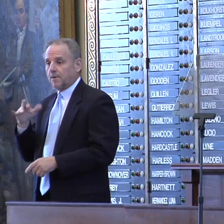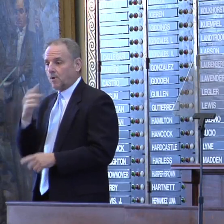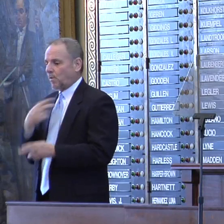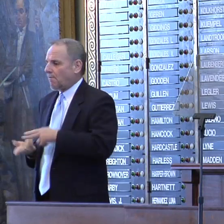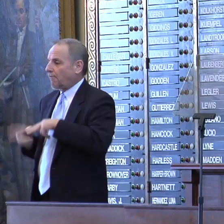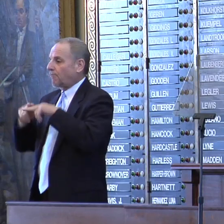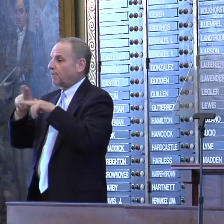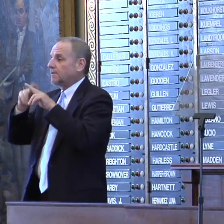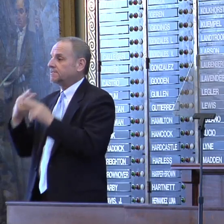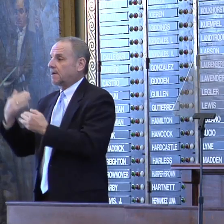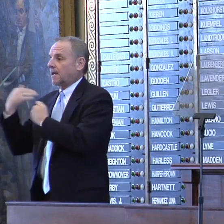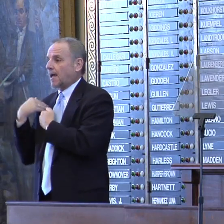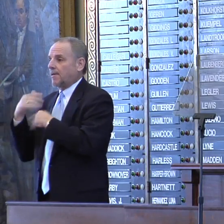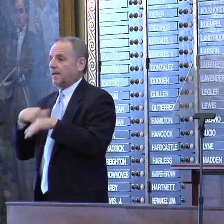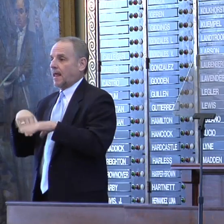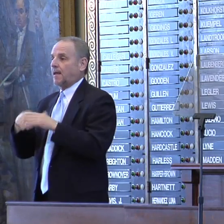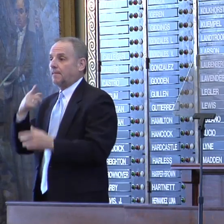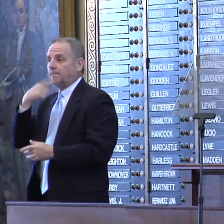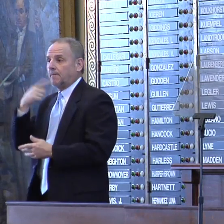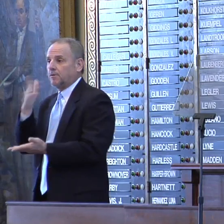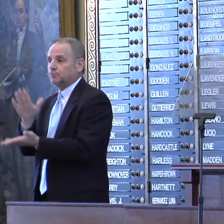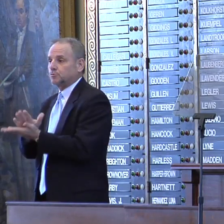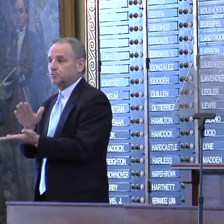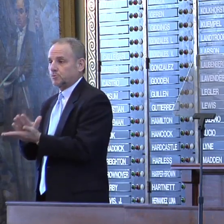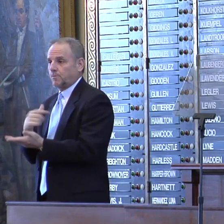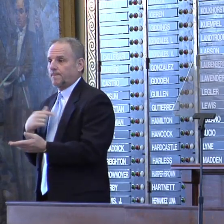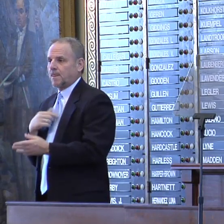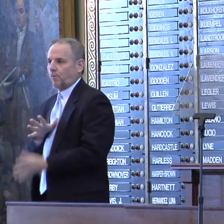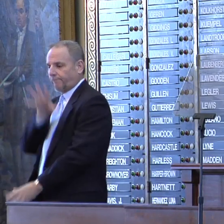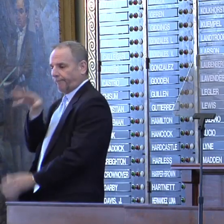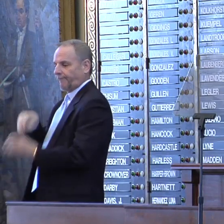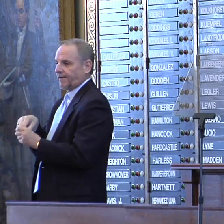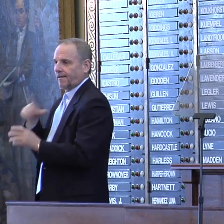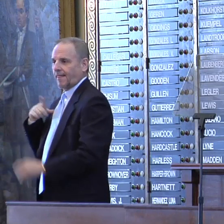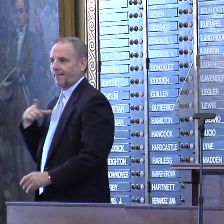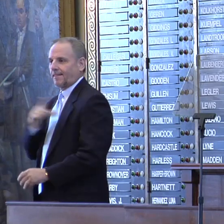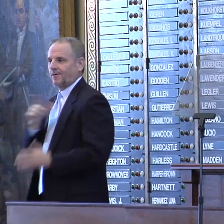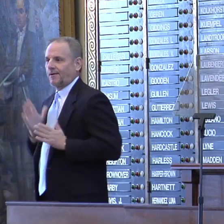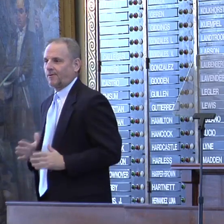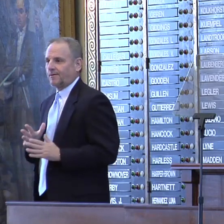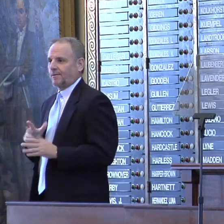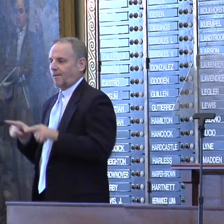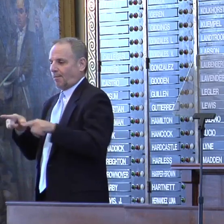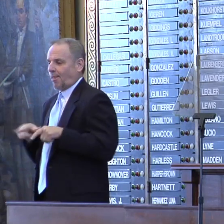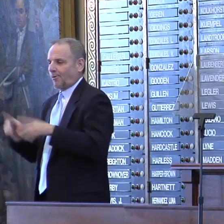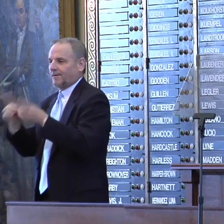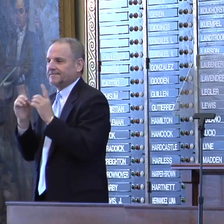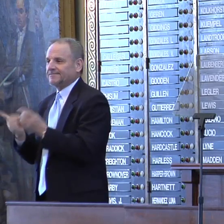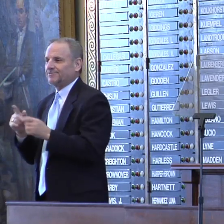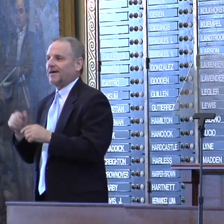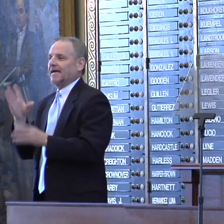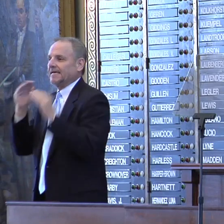increased accountability in our public schools. We've engaged legislators and local districts and